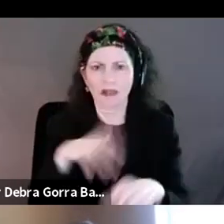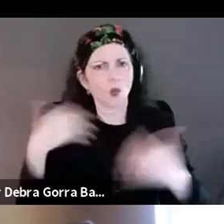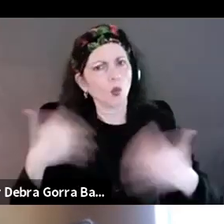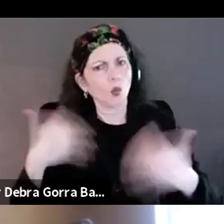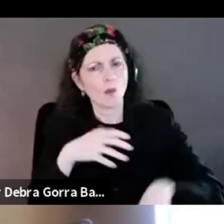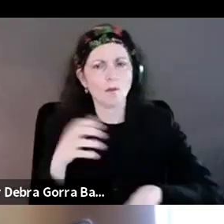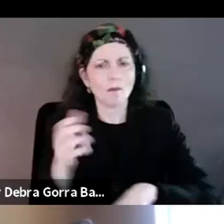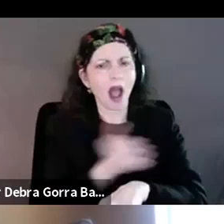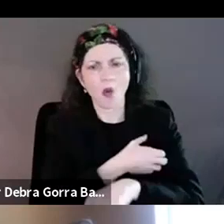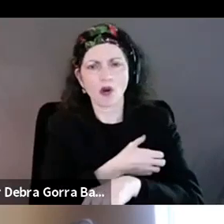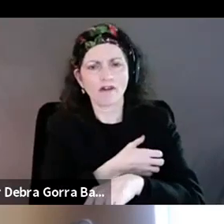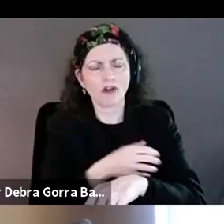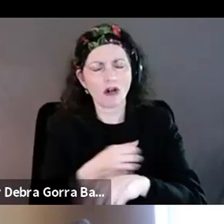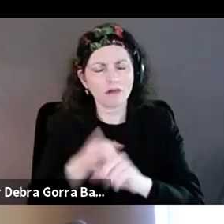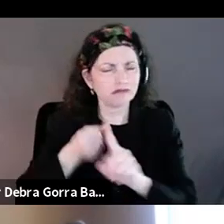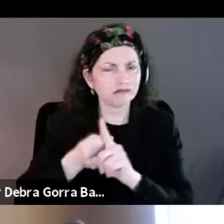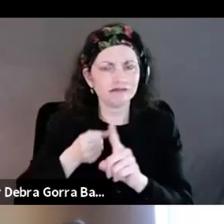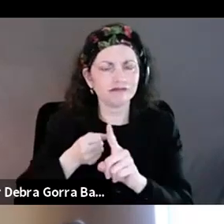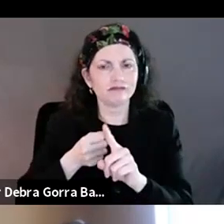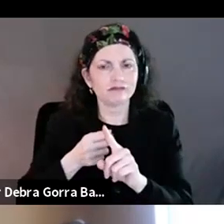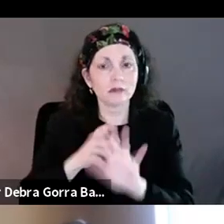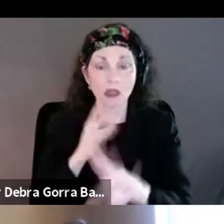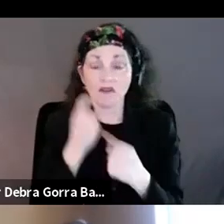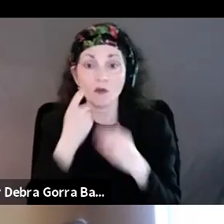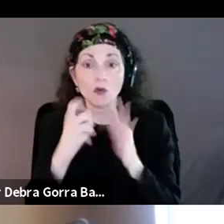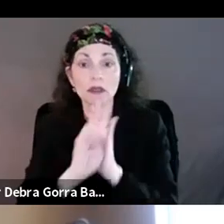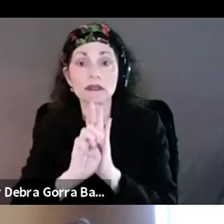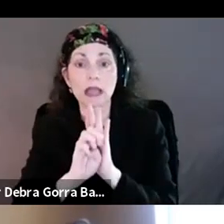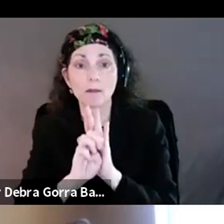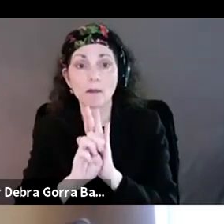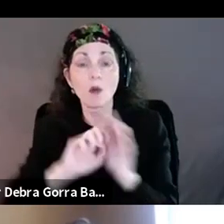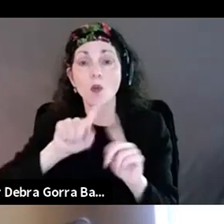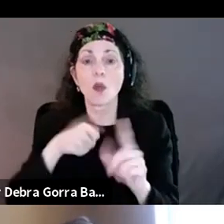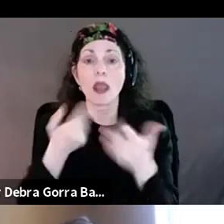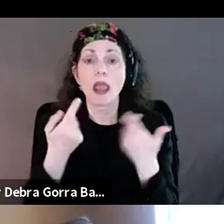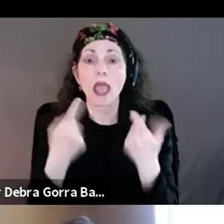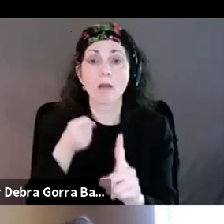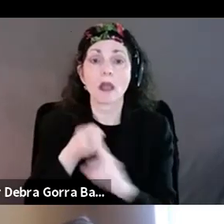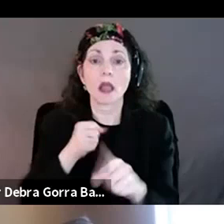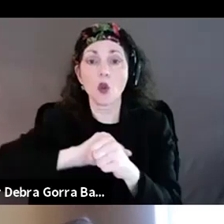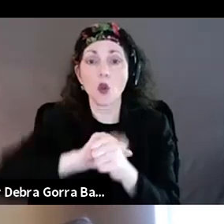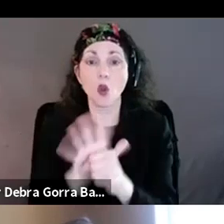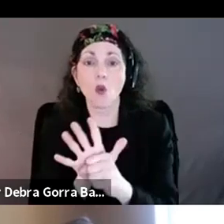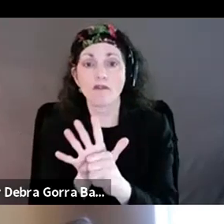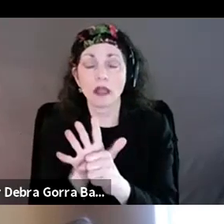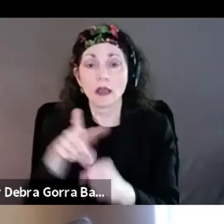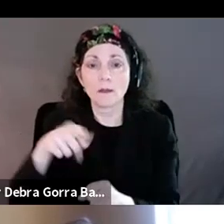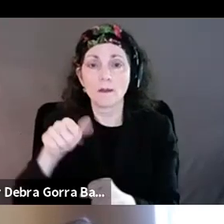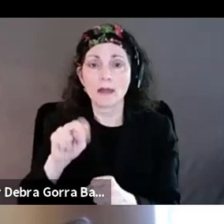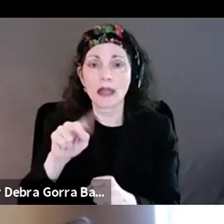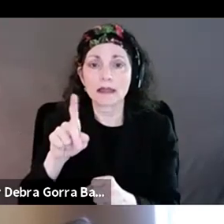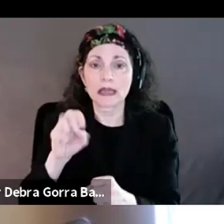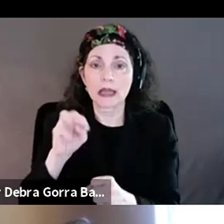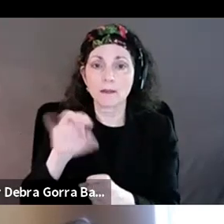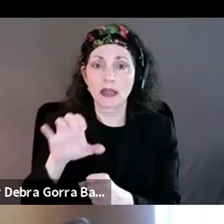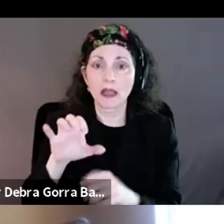when the pandemic happened, there was a recognition that, that there really was an emergency need